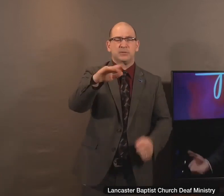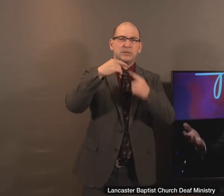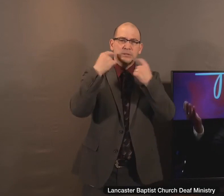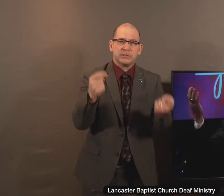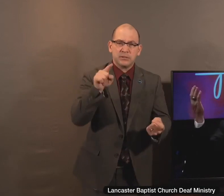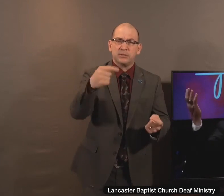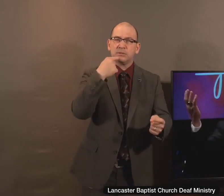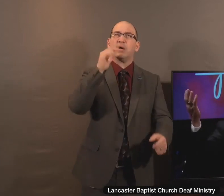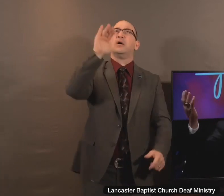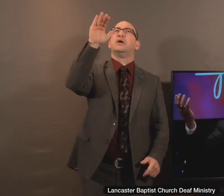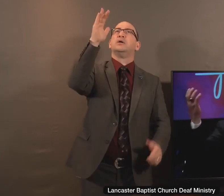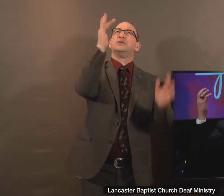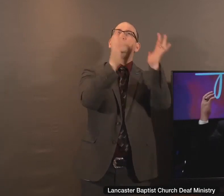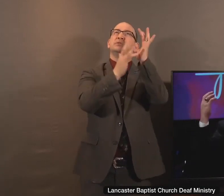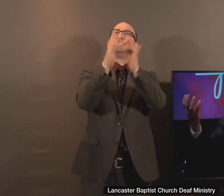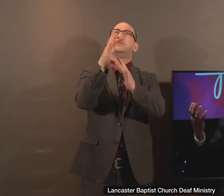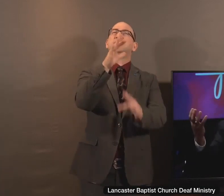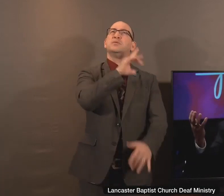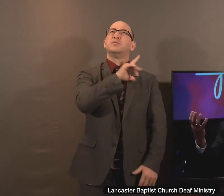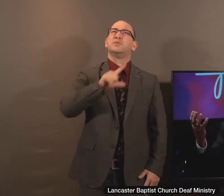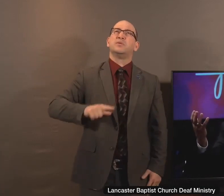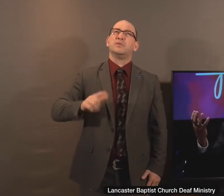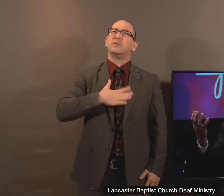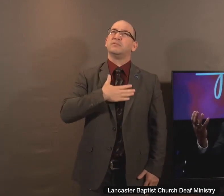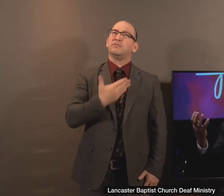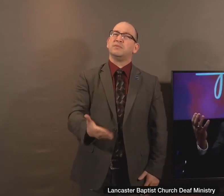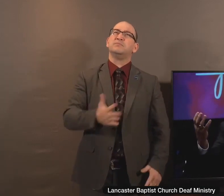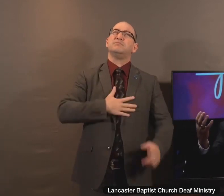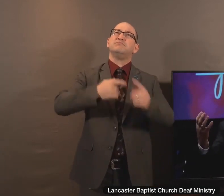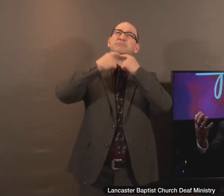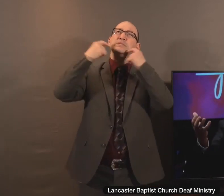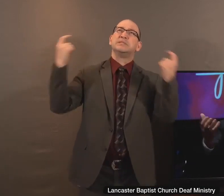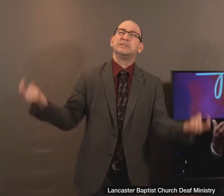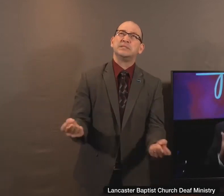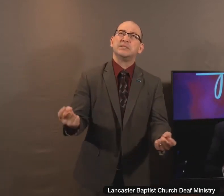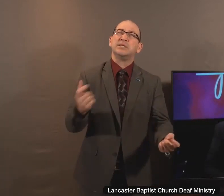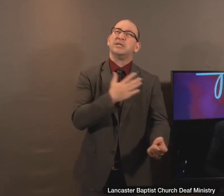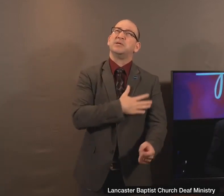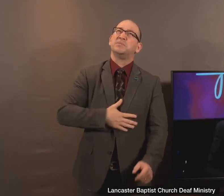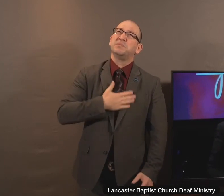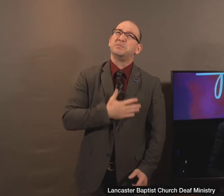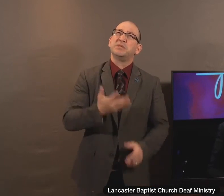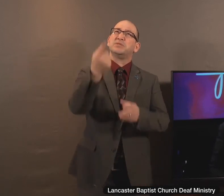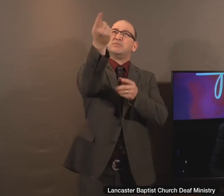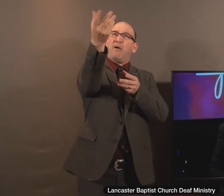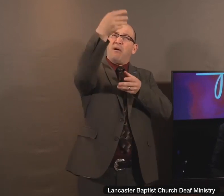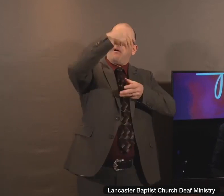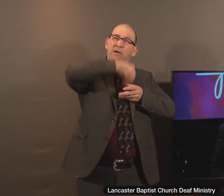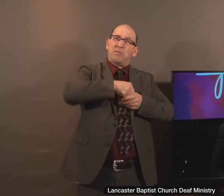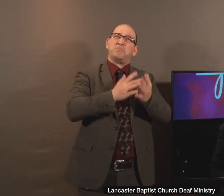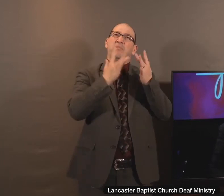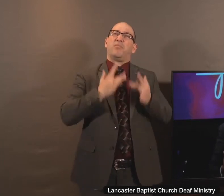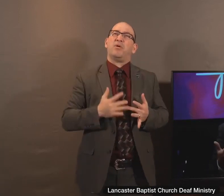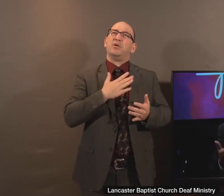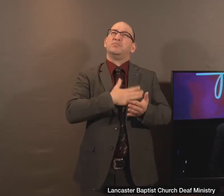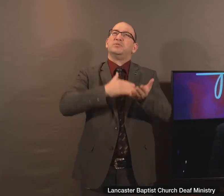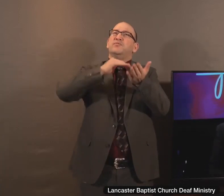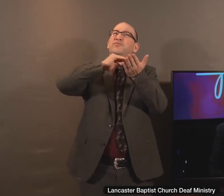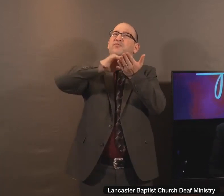Lord and said, Lord Jesus, I confess to you that I am a sinner. And I ask you to come into my heart to be my savior,